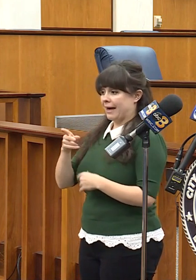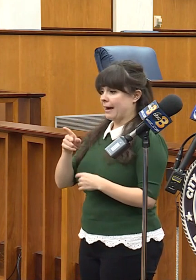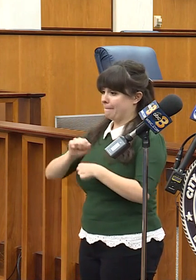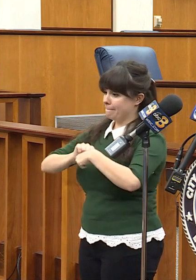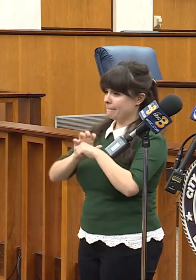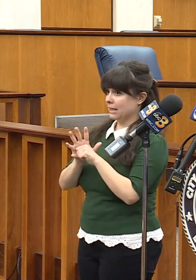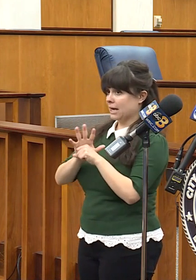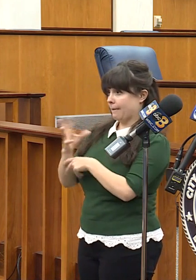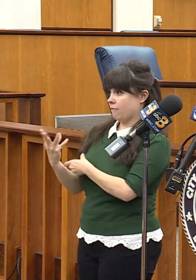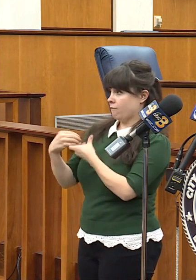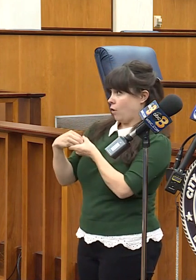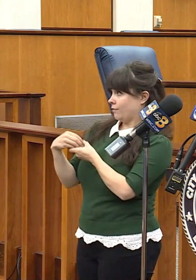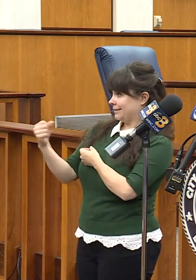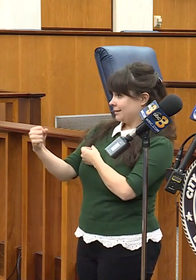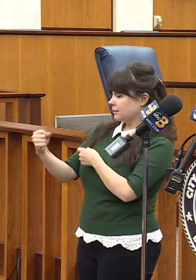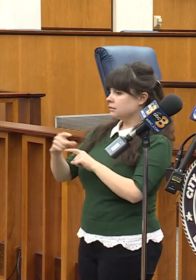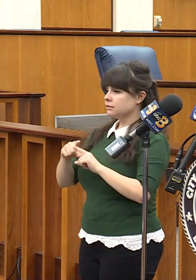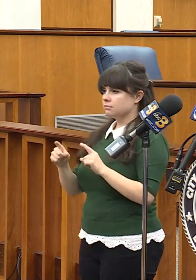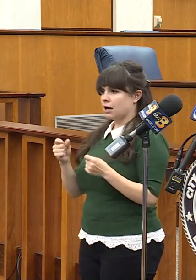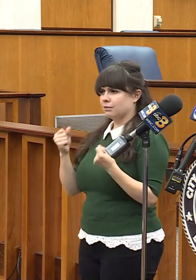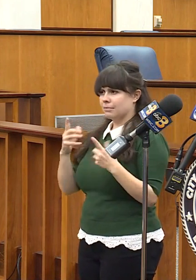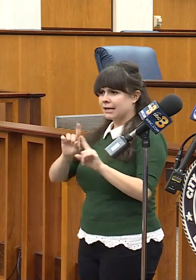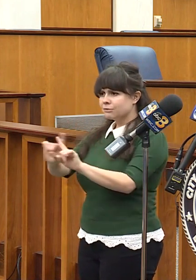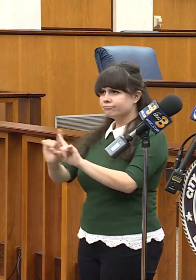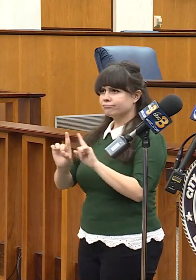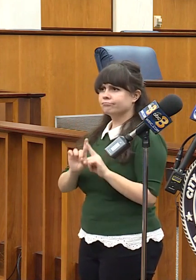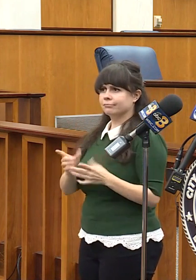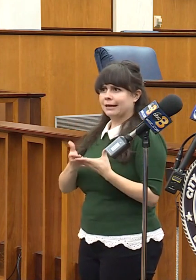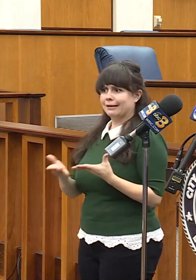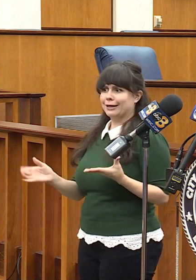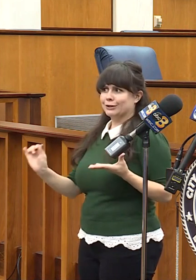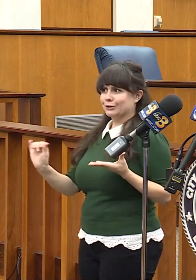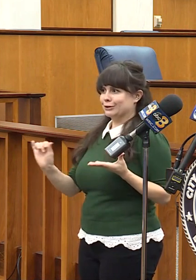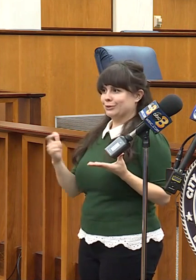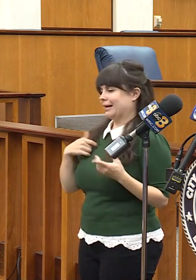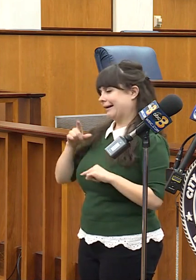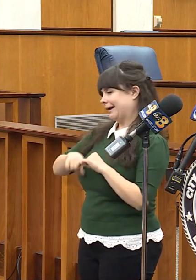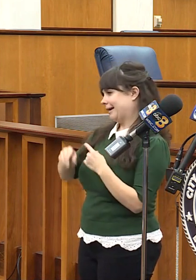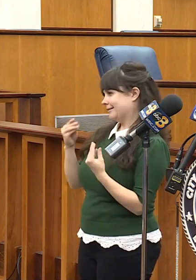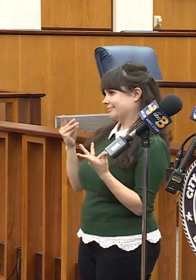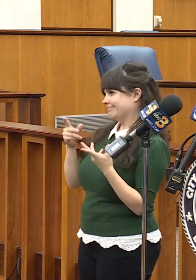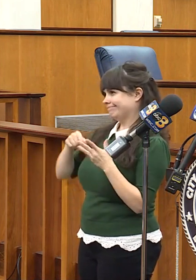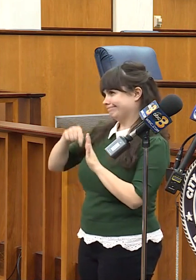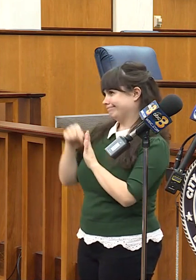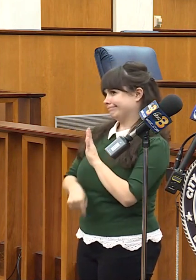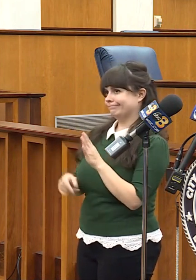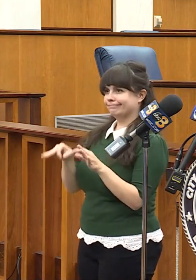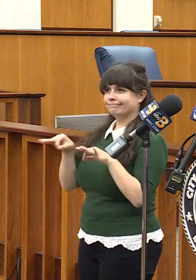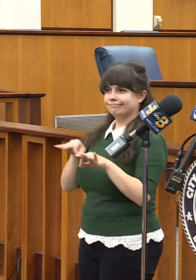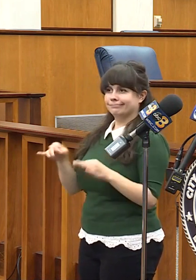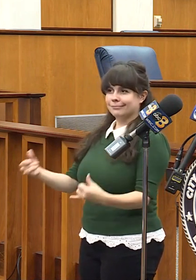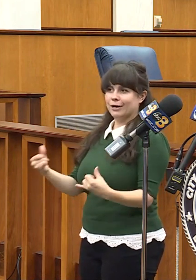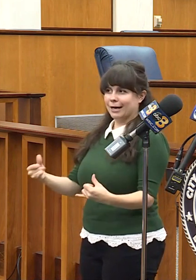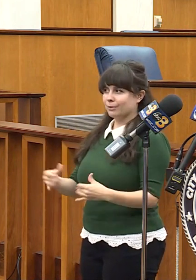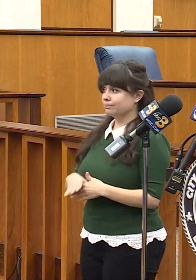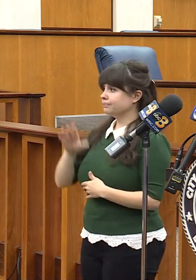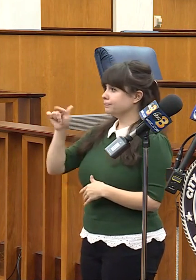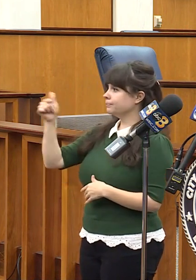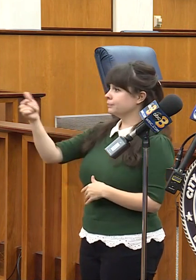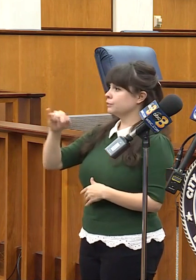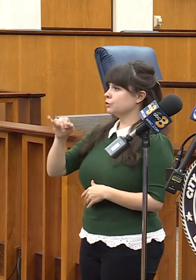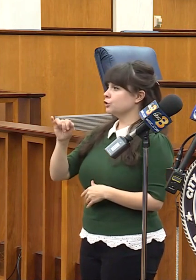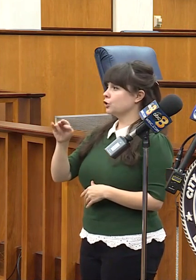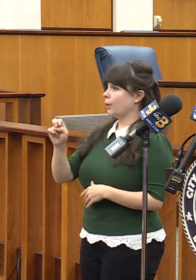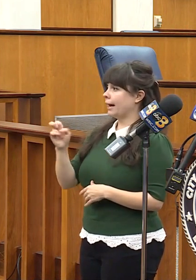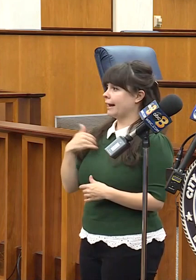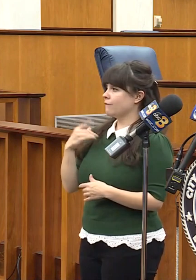role, but I'm sure there's also a number of factors that I can't really pull for you right now. Joanna, do have a question? Yeah, I want